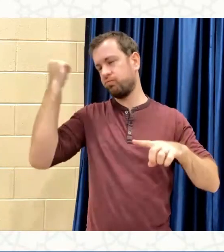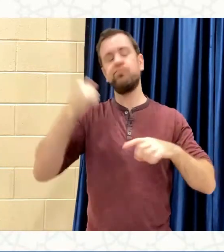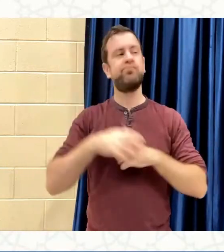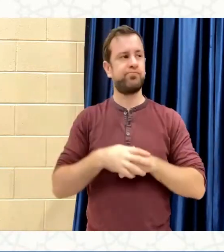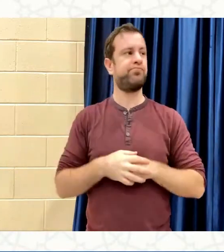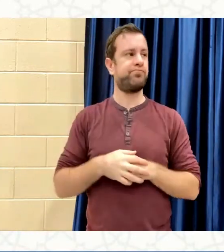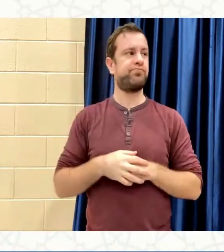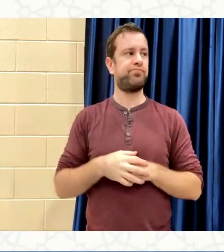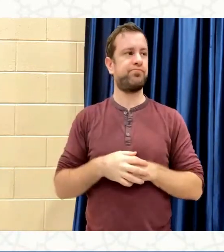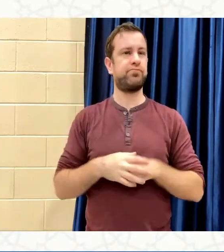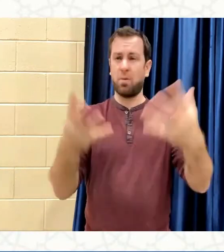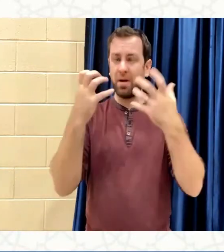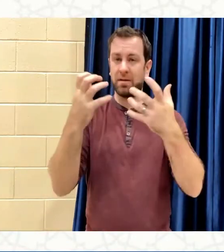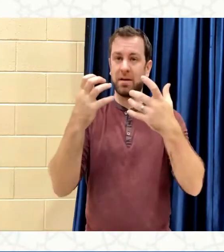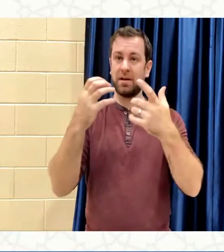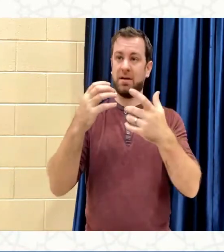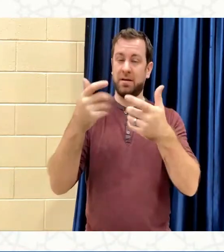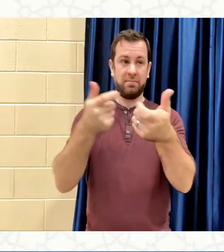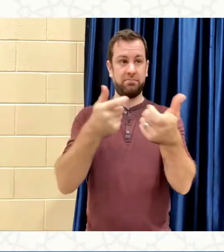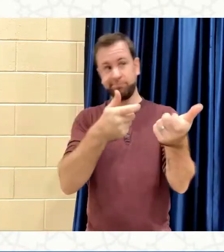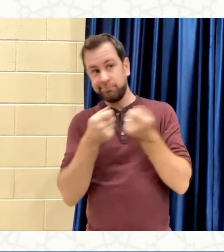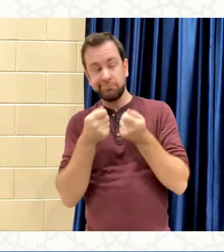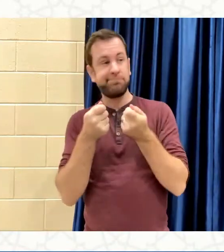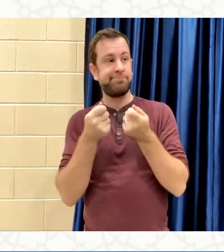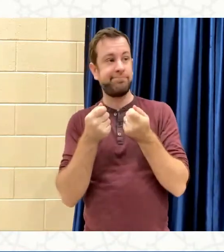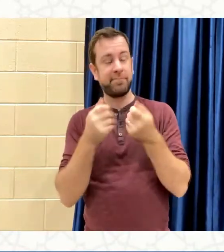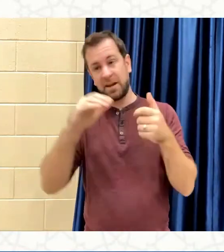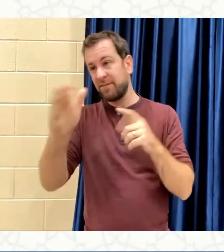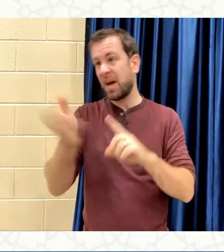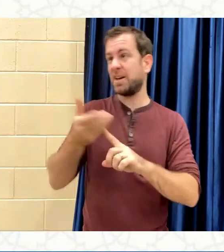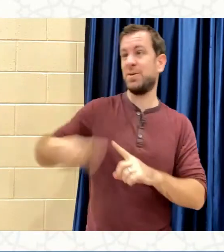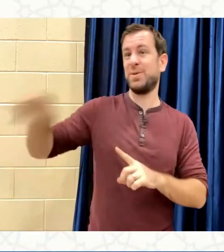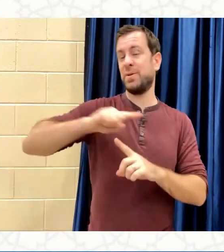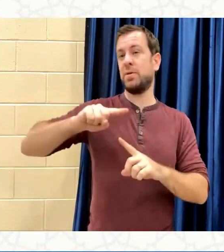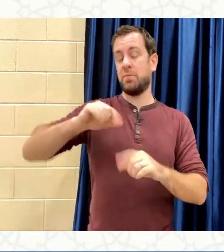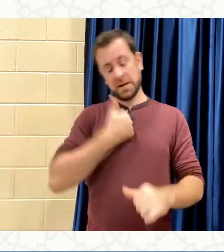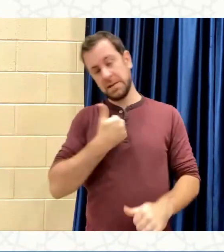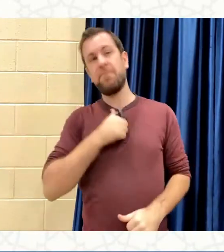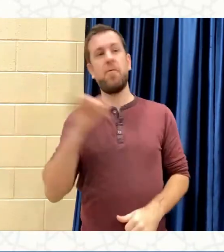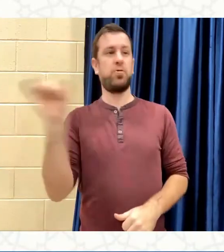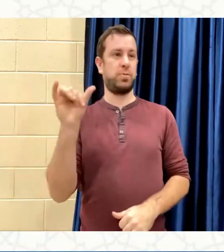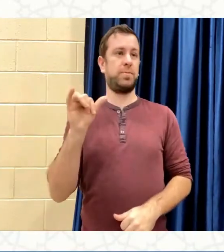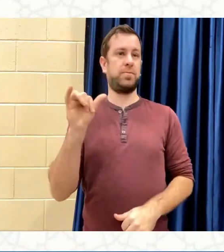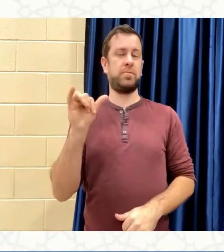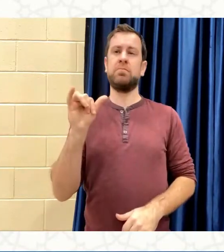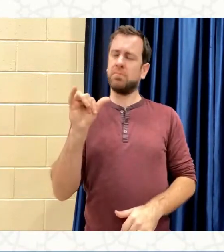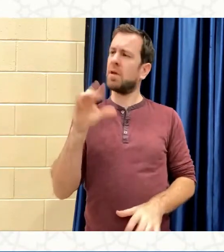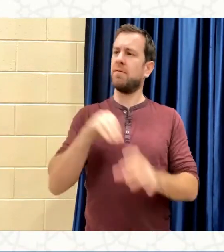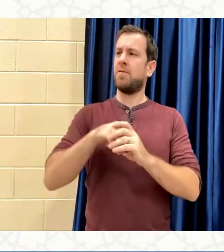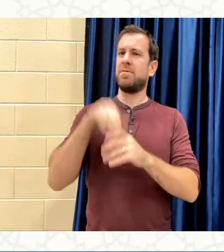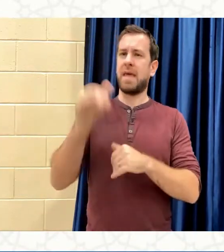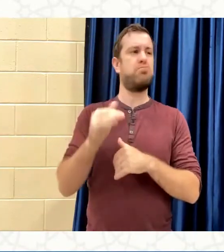So I want to invite myself and you inshallah to engage in this process of